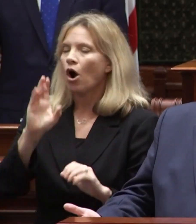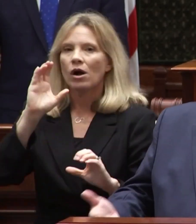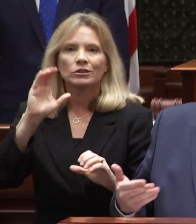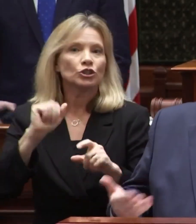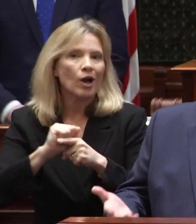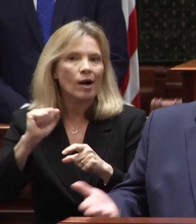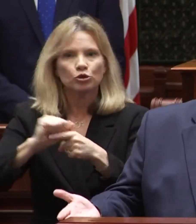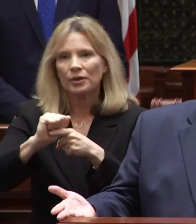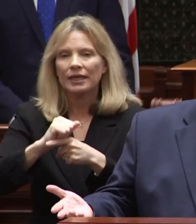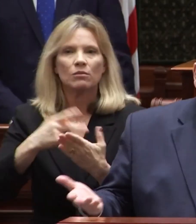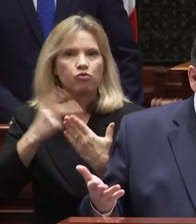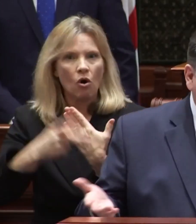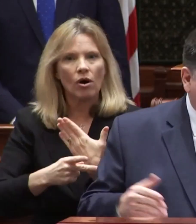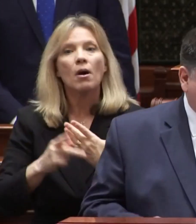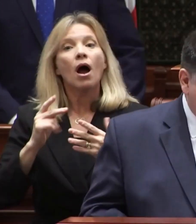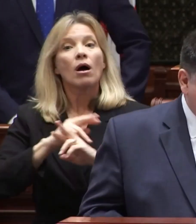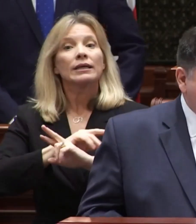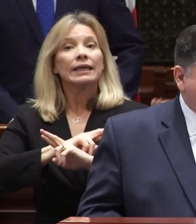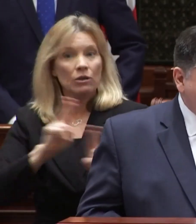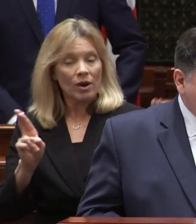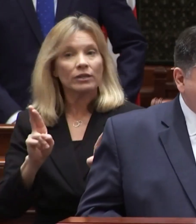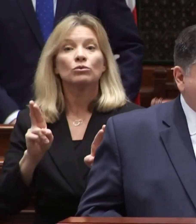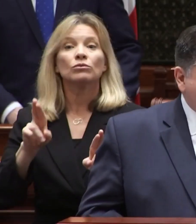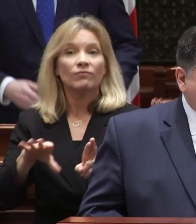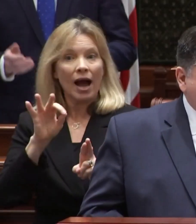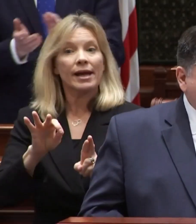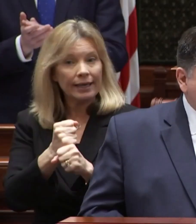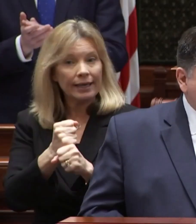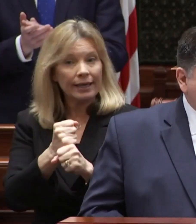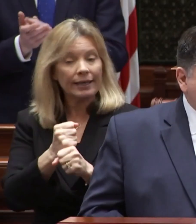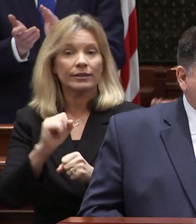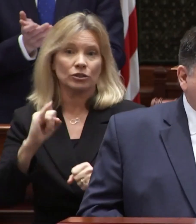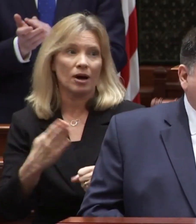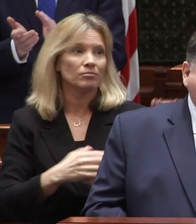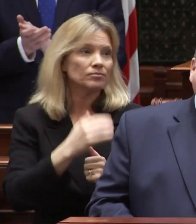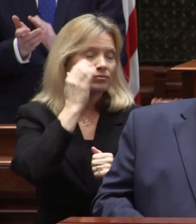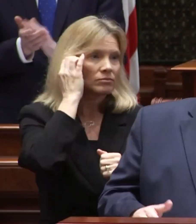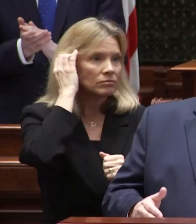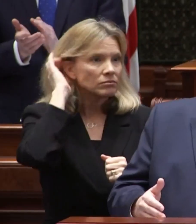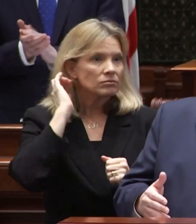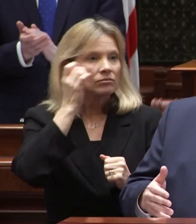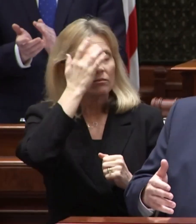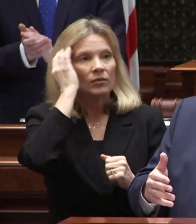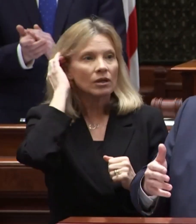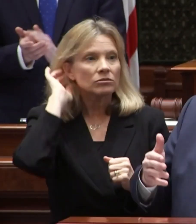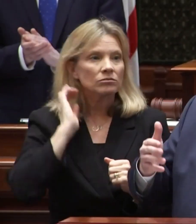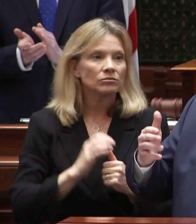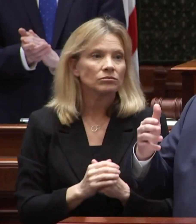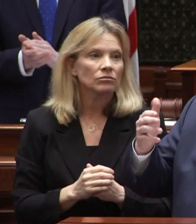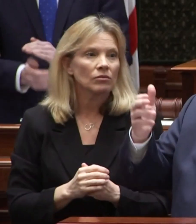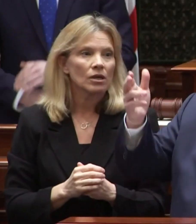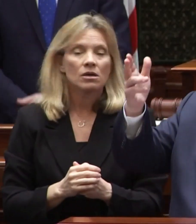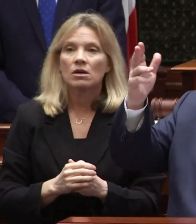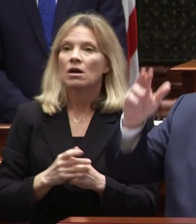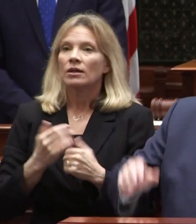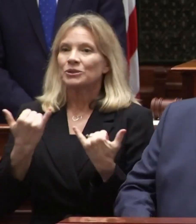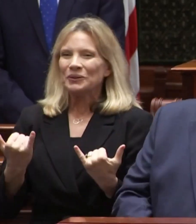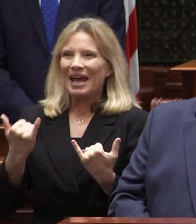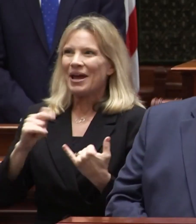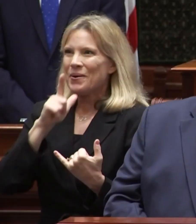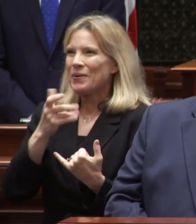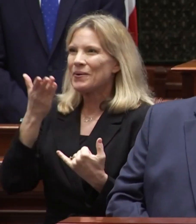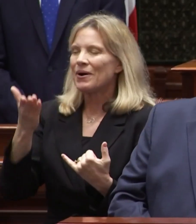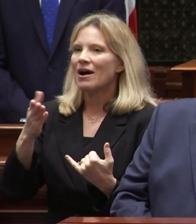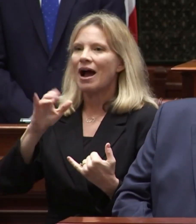training program in preparation for a new job so here with us